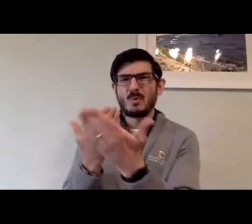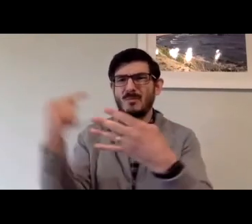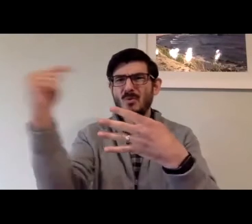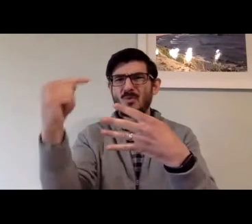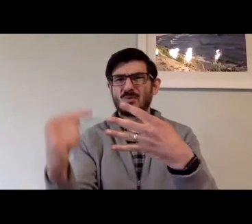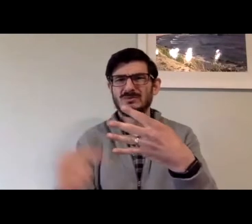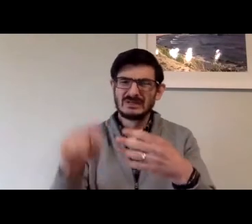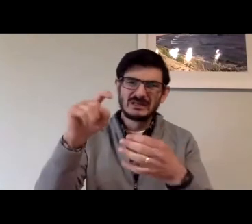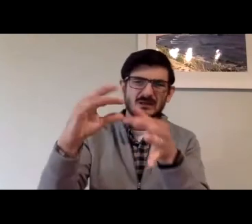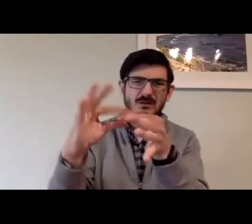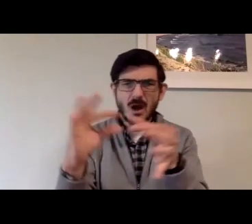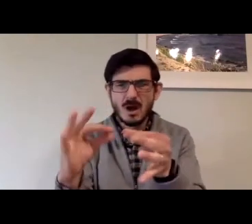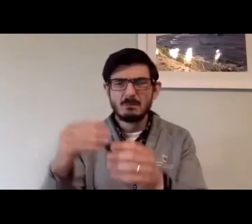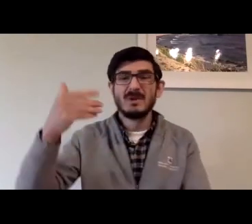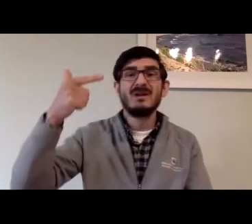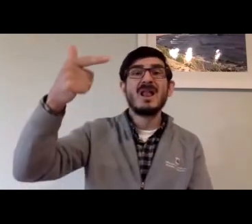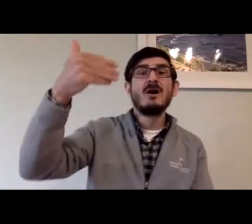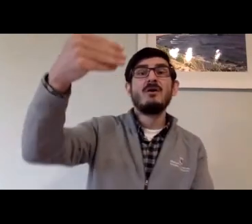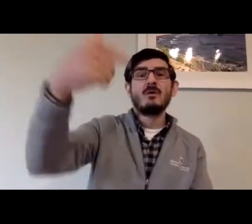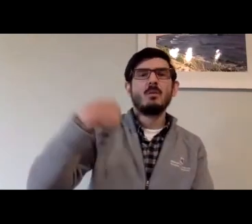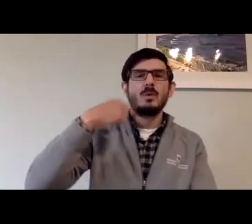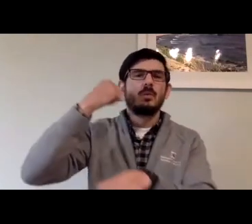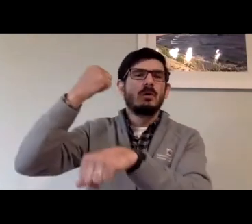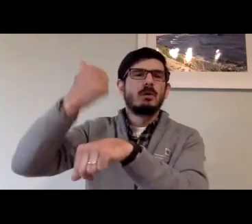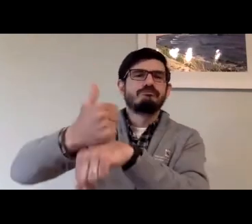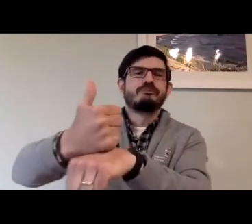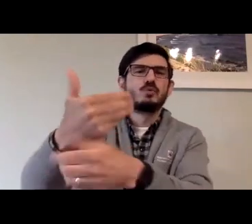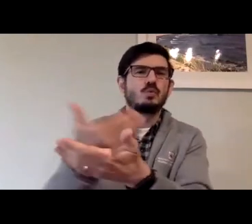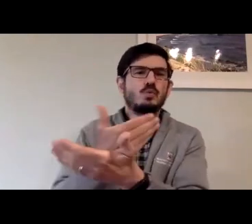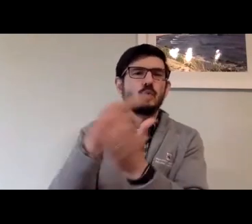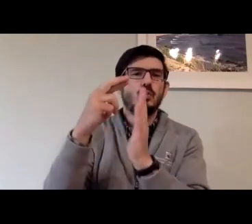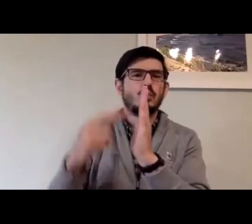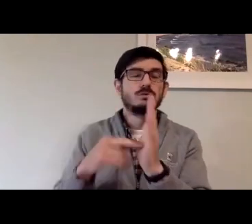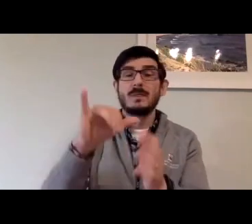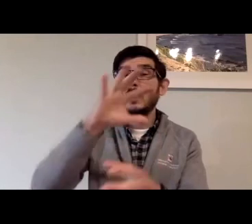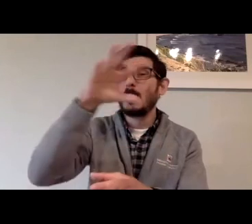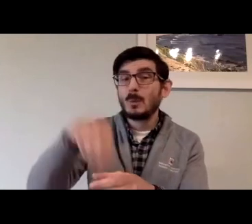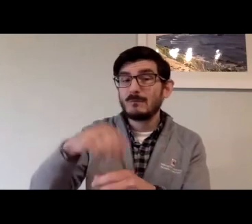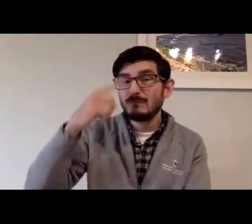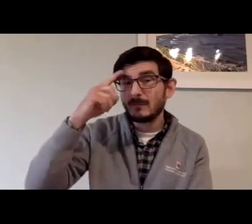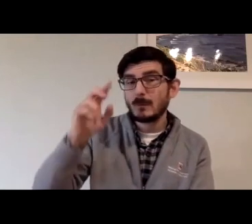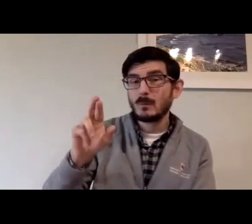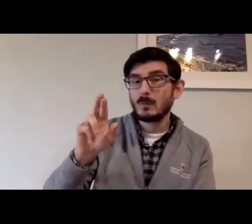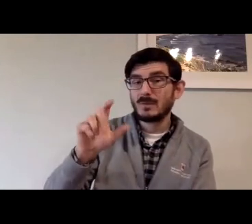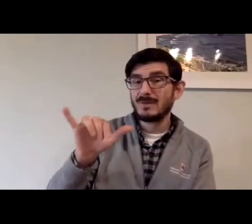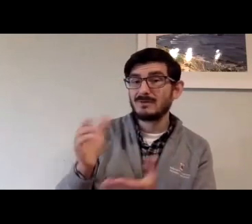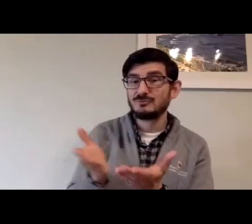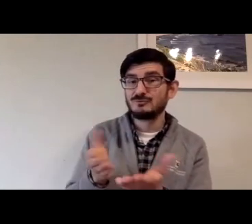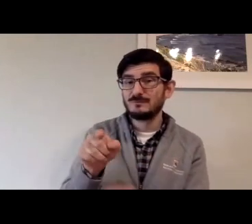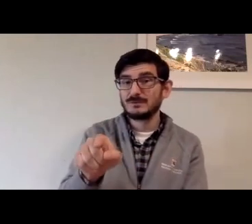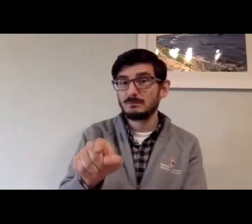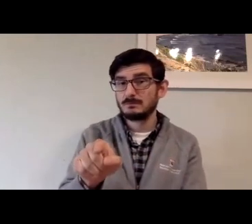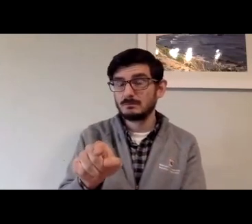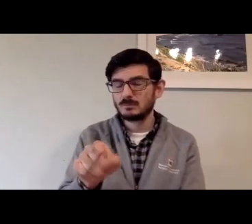And by way of clarification, there are lots of other rules and comments that followed, but there needs to be something new that